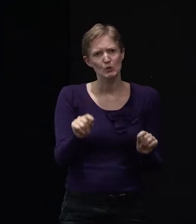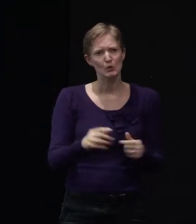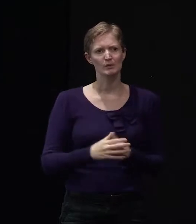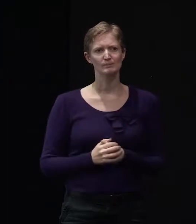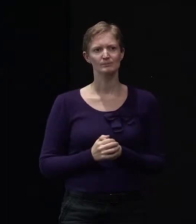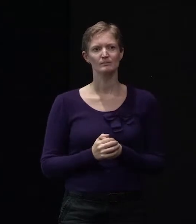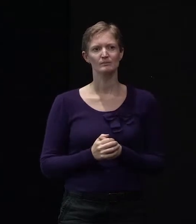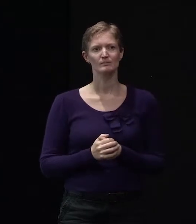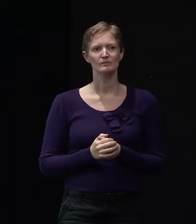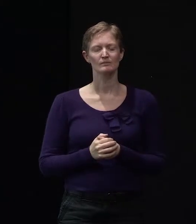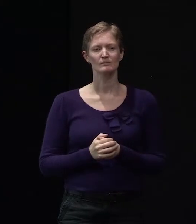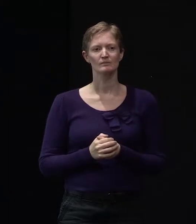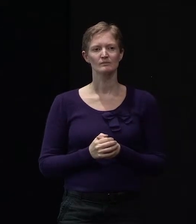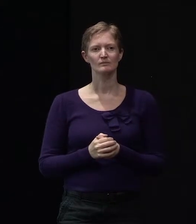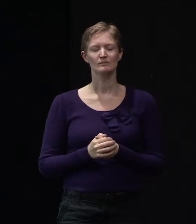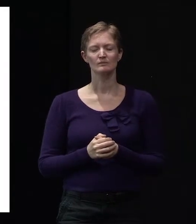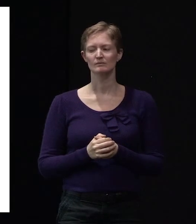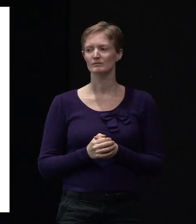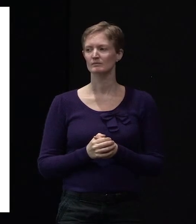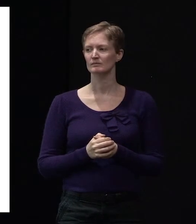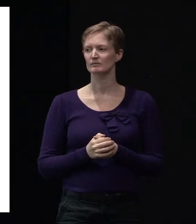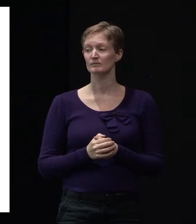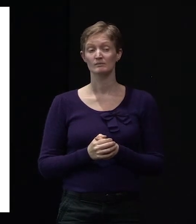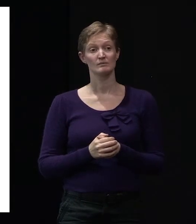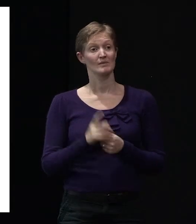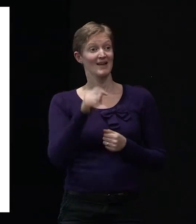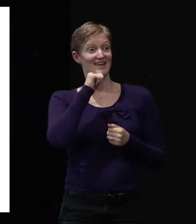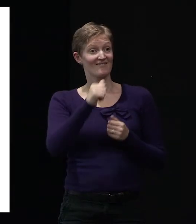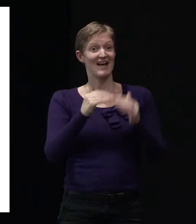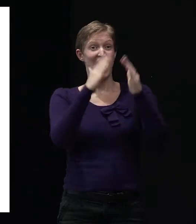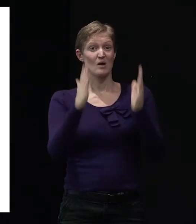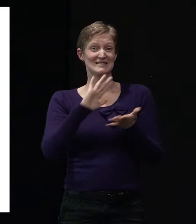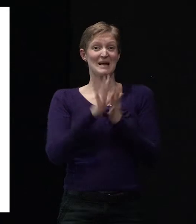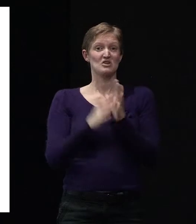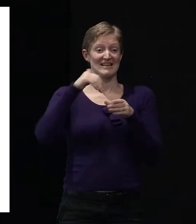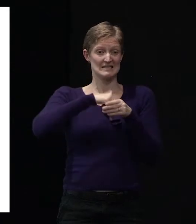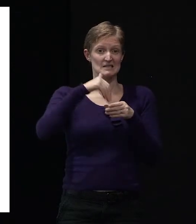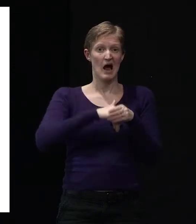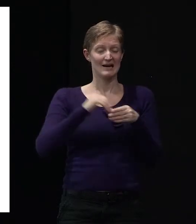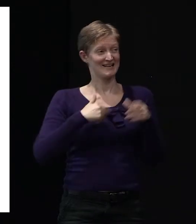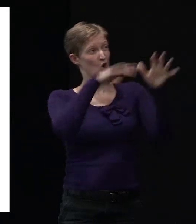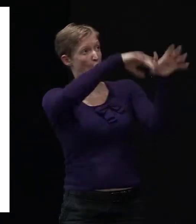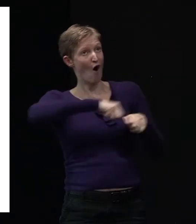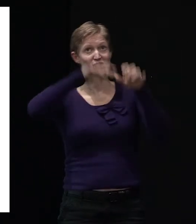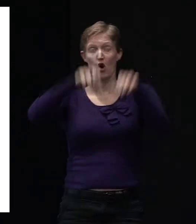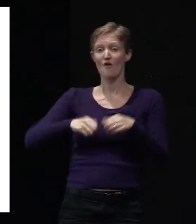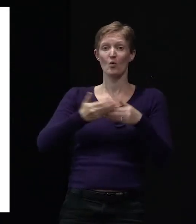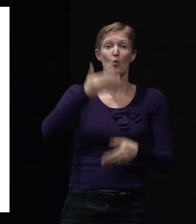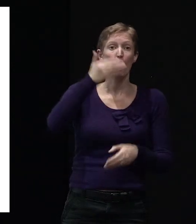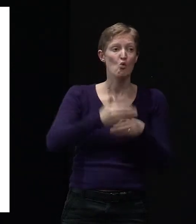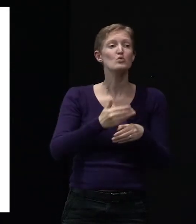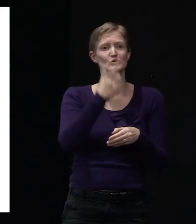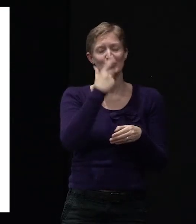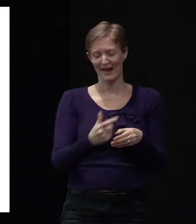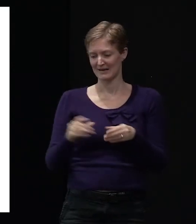You can also, of course, if the internal linings are damaged and have had to come off, think about insulating from the